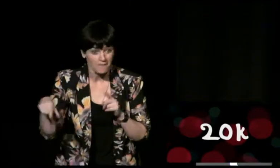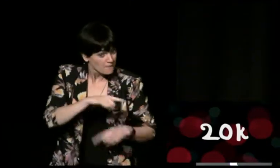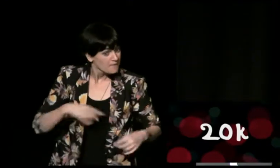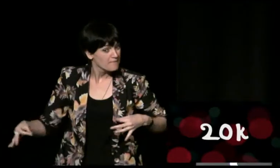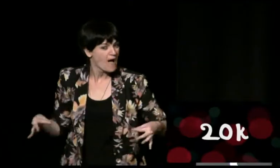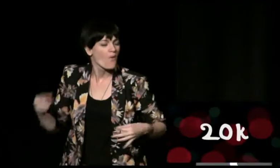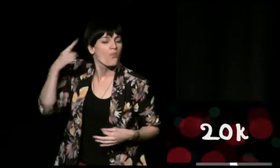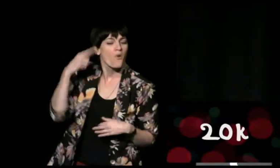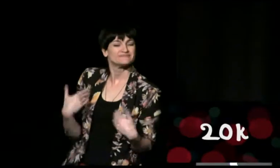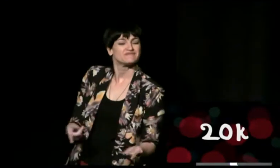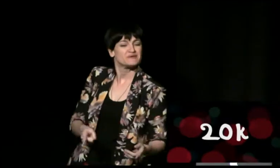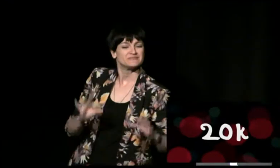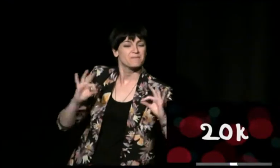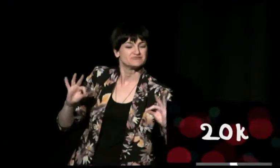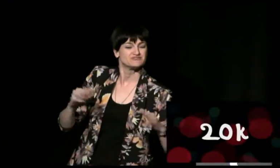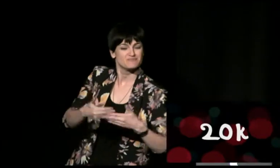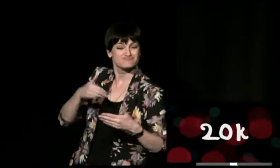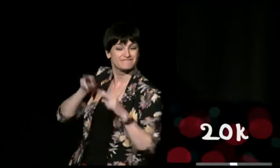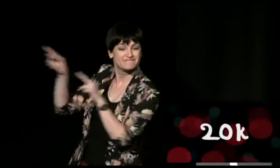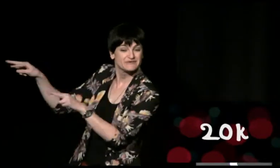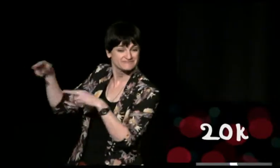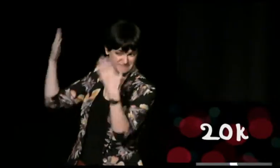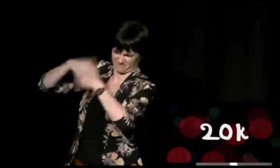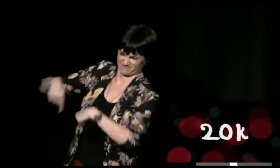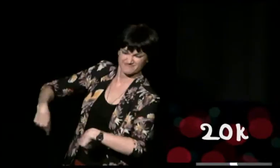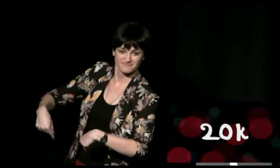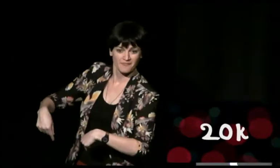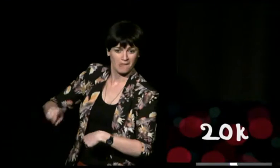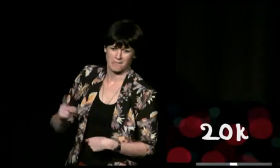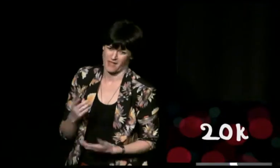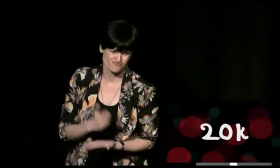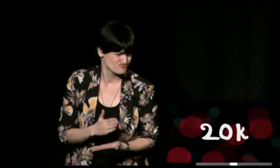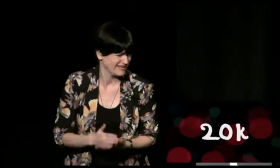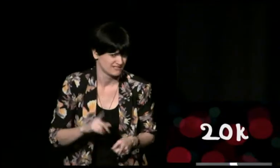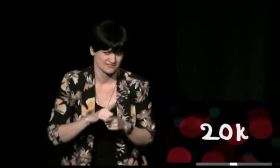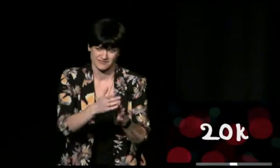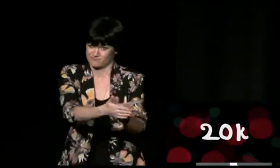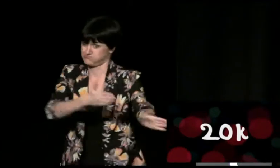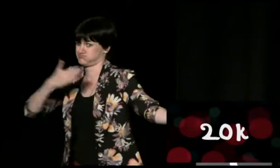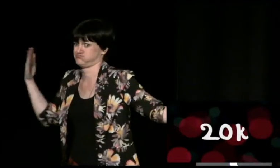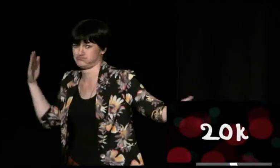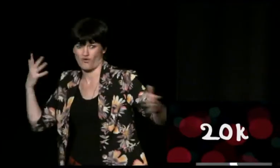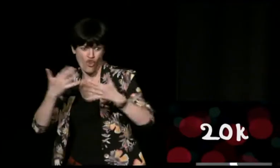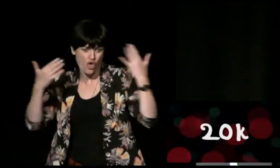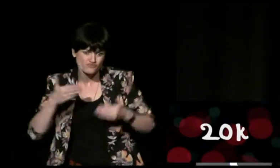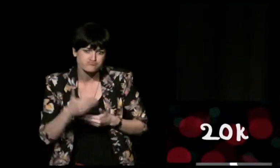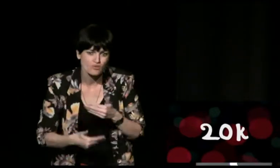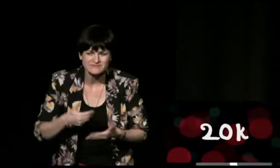it's almost like a preview of the completed site by now when we put in this paper request months ago but for various different